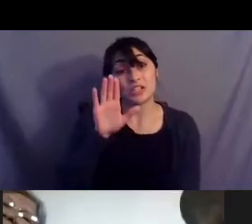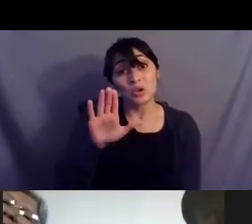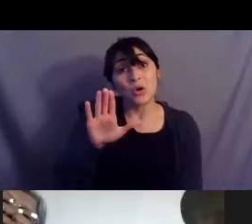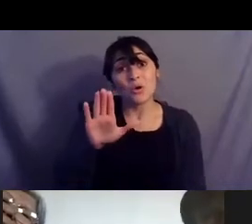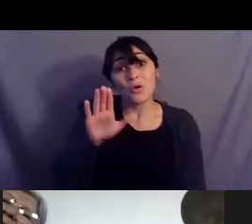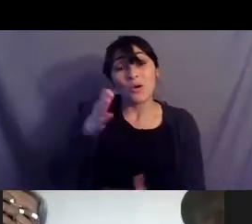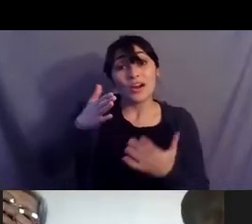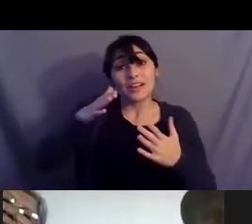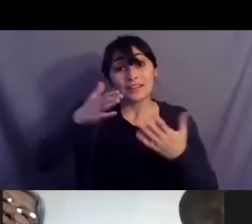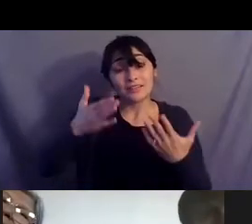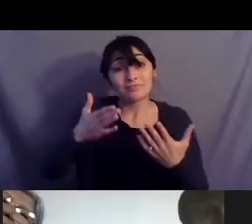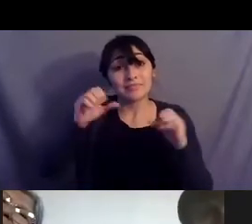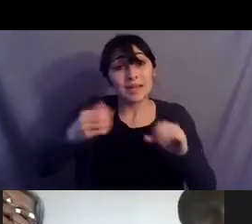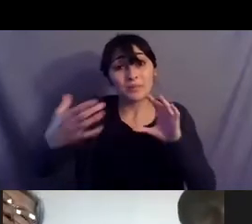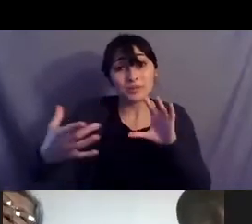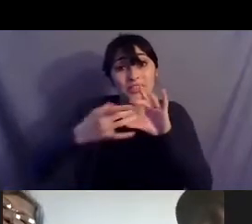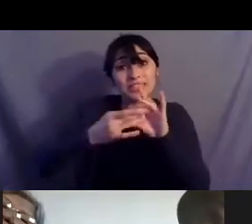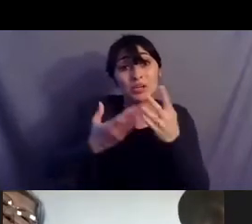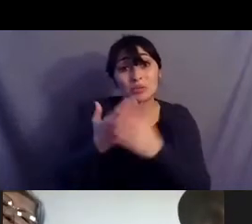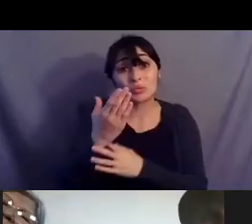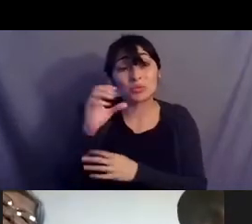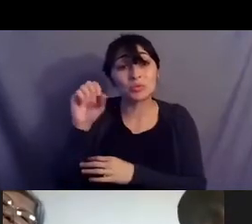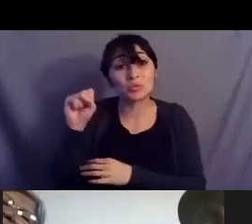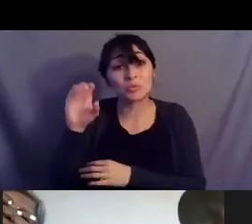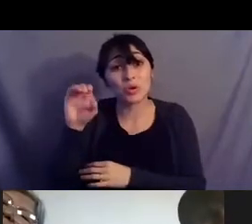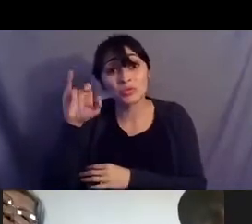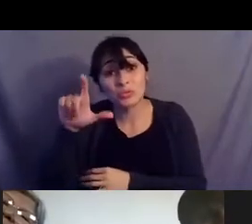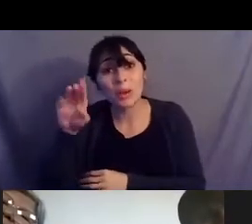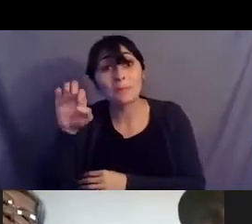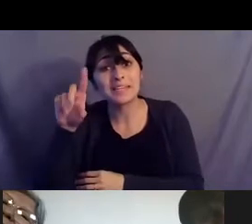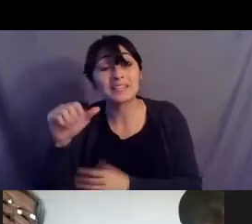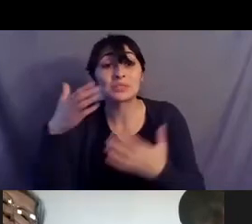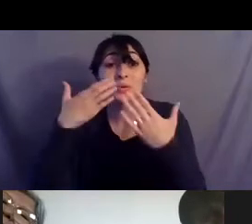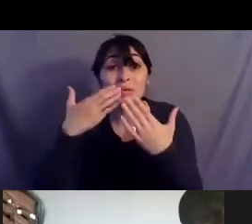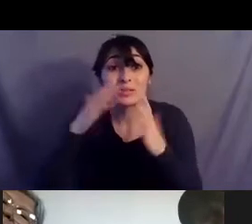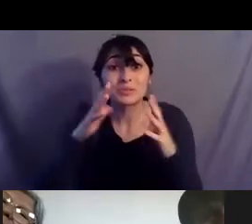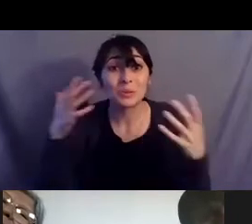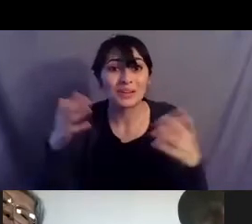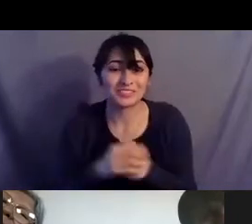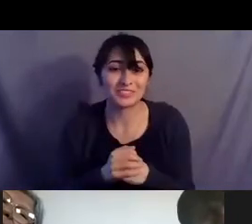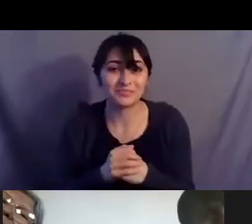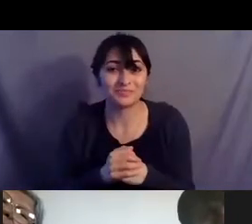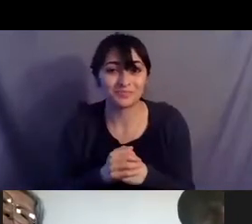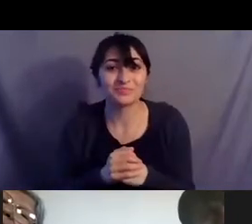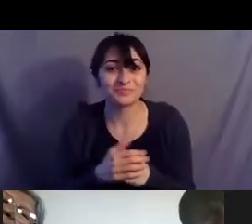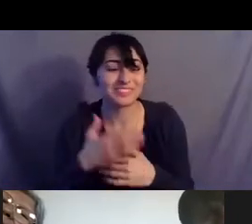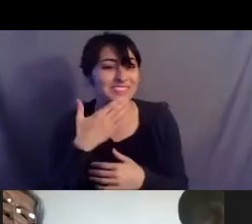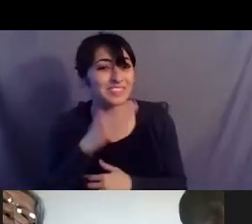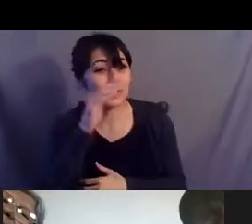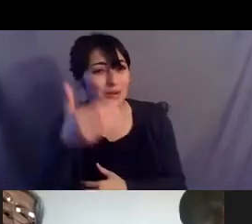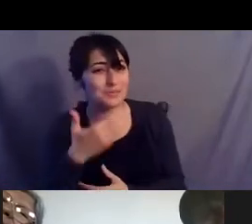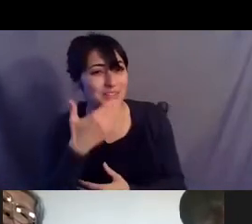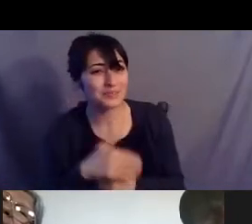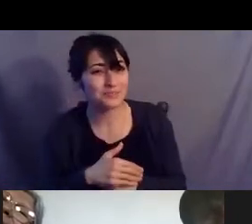able to connect to social media and and it's just thank you so much oh what a treat you're welcome thank you